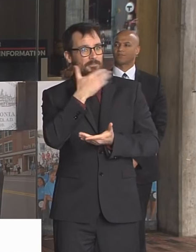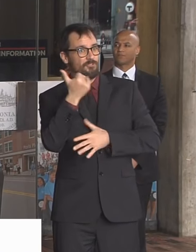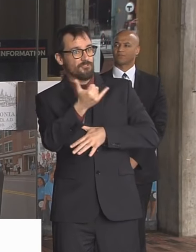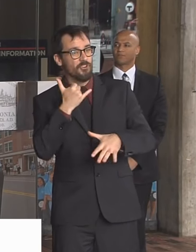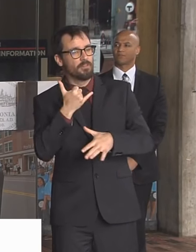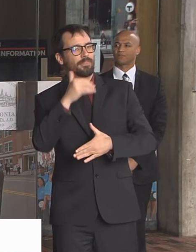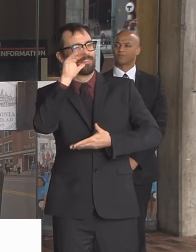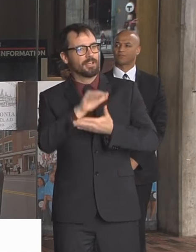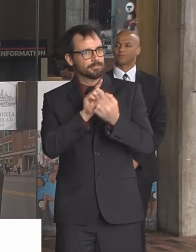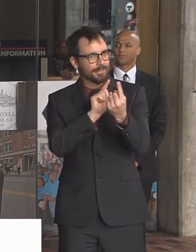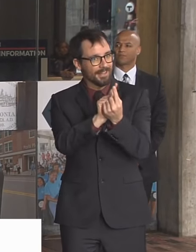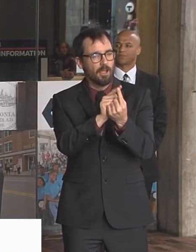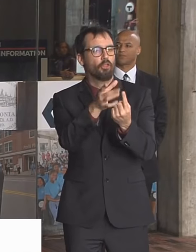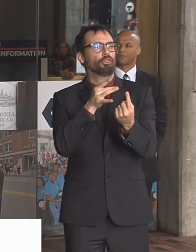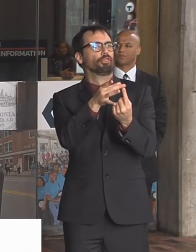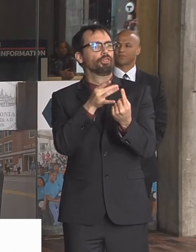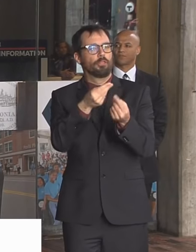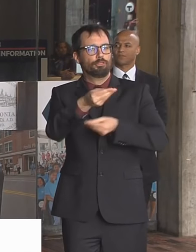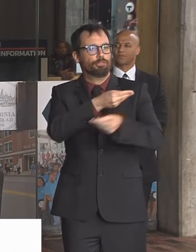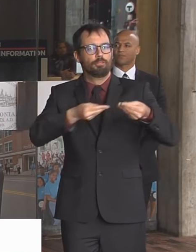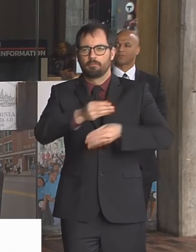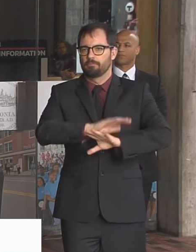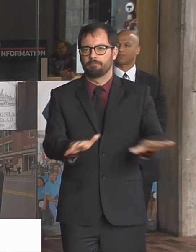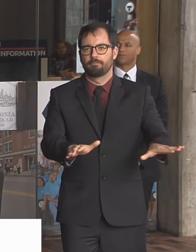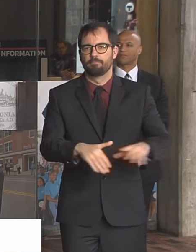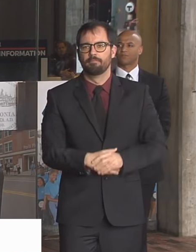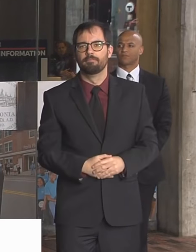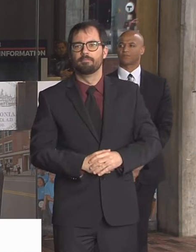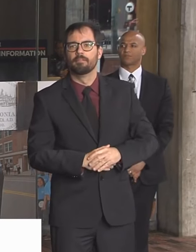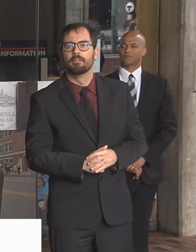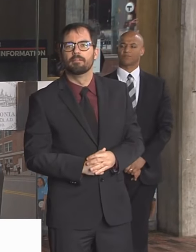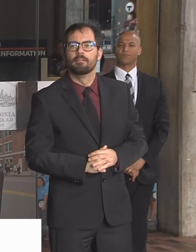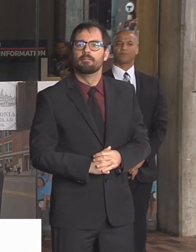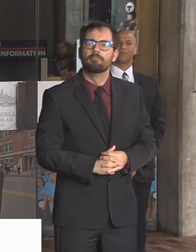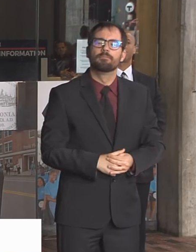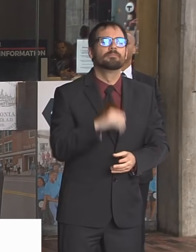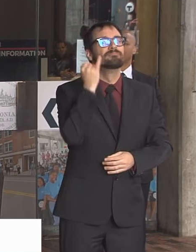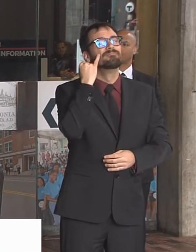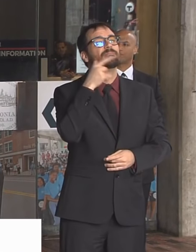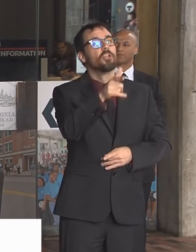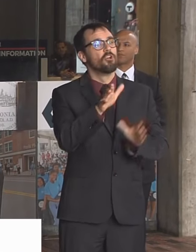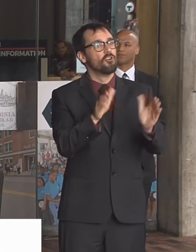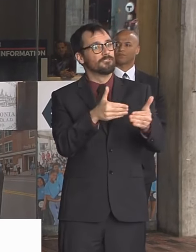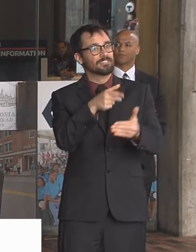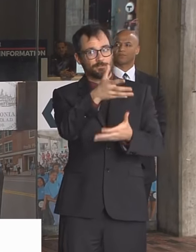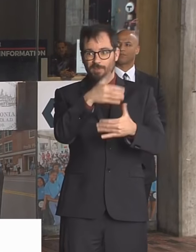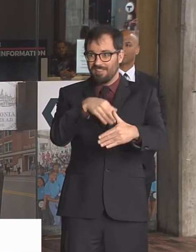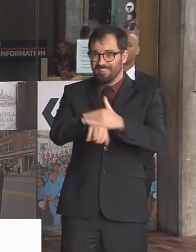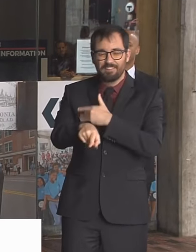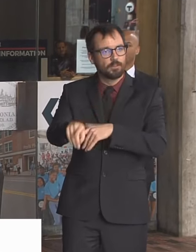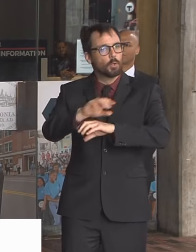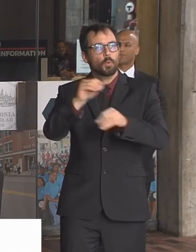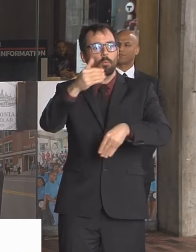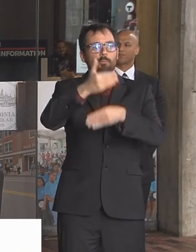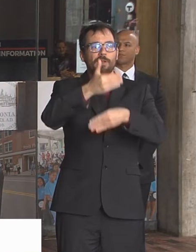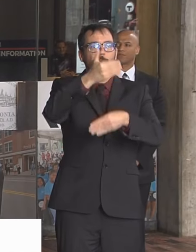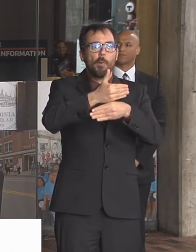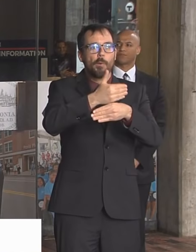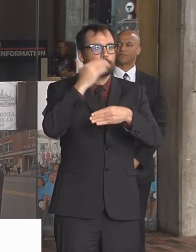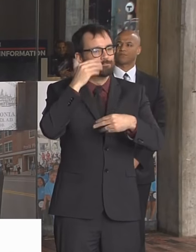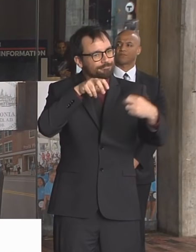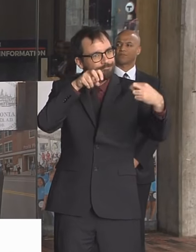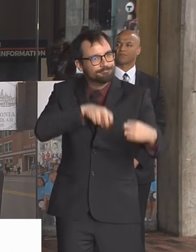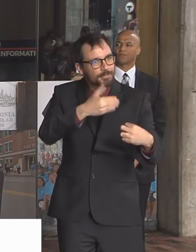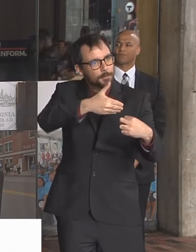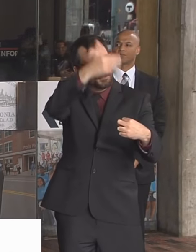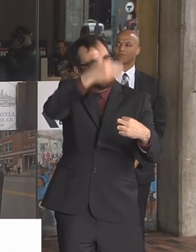by appointment only, so if you're a city employee and you're looking to retire, you have to make an appointment. All the services that